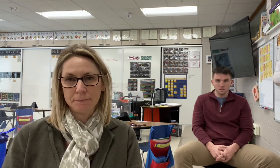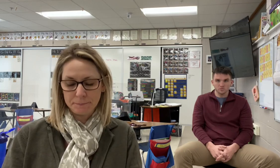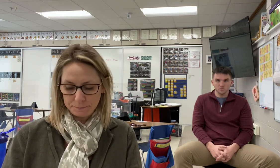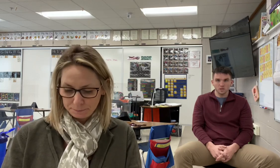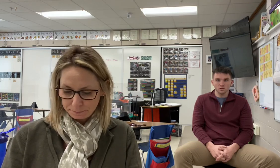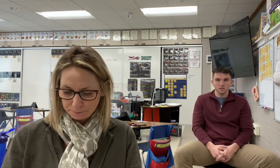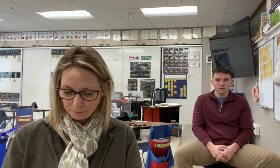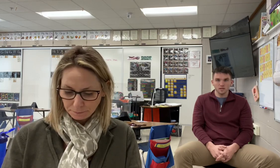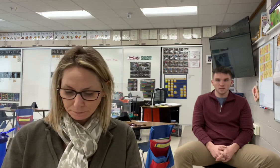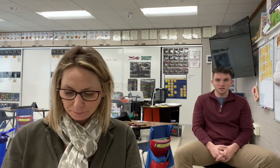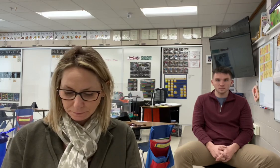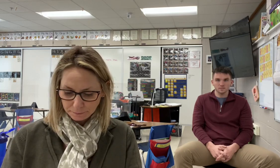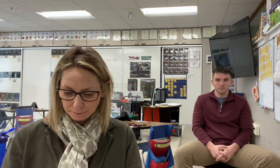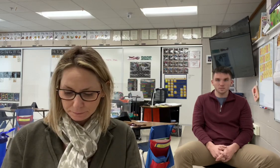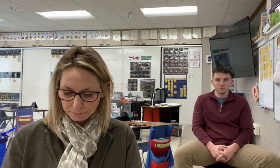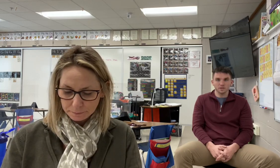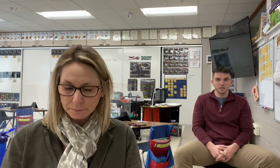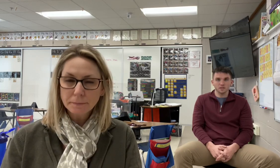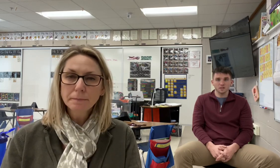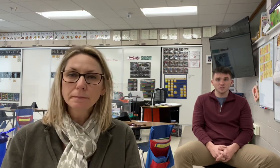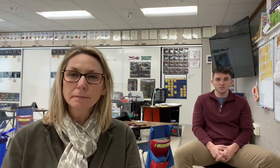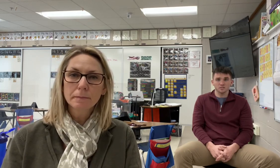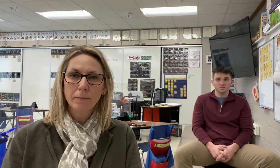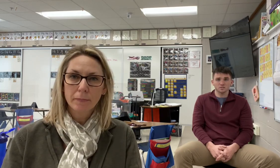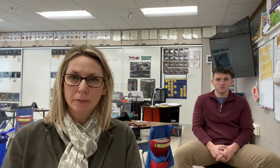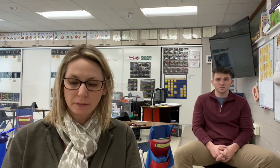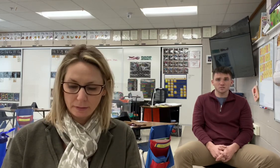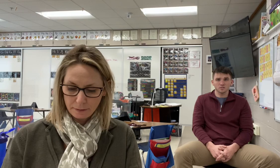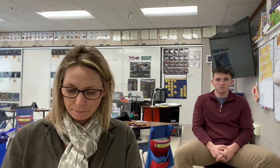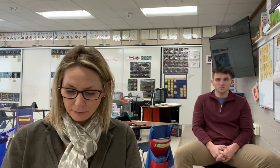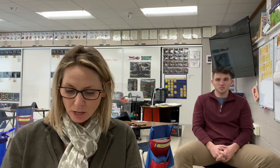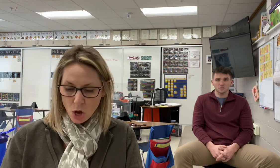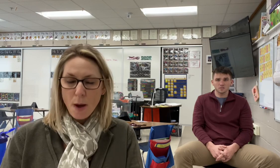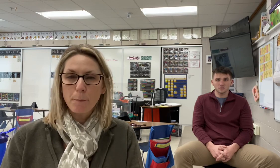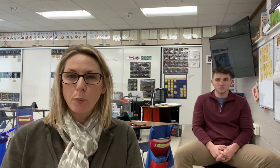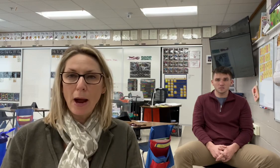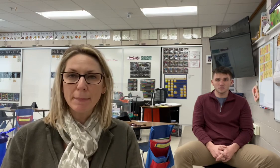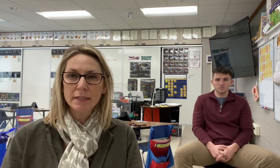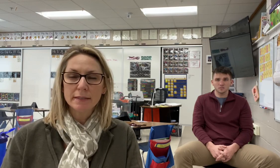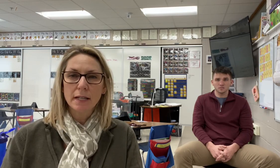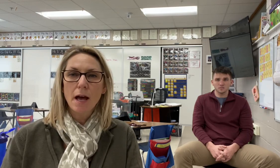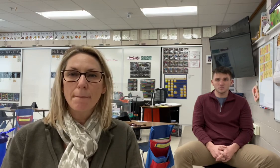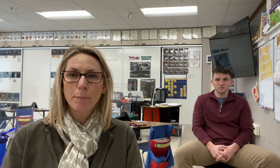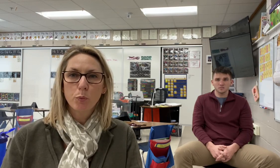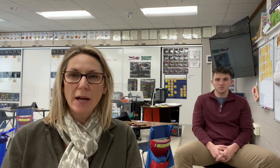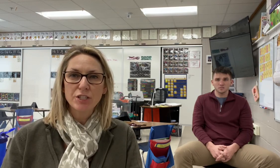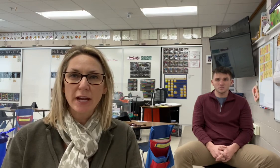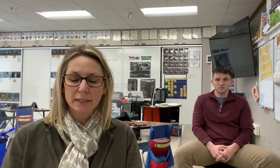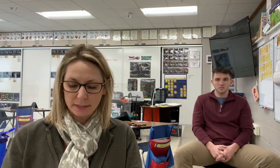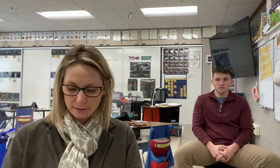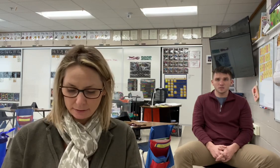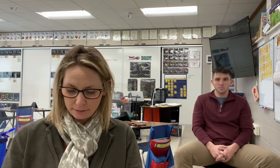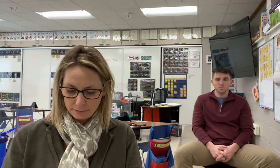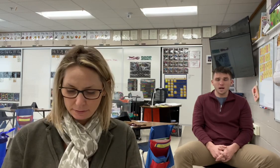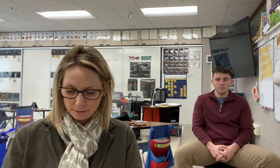Slowly, slippery. Soul. Promise, project. Promise,